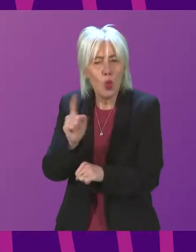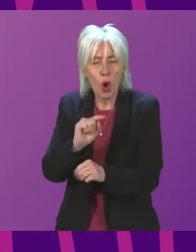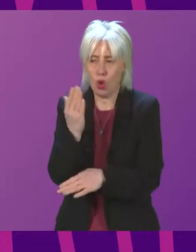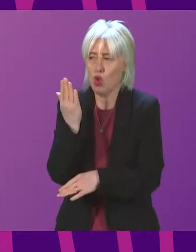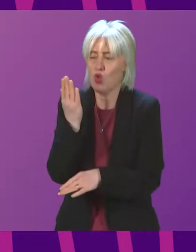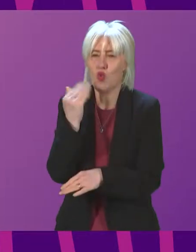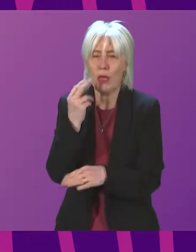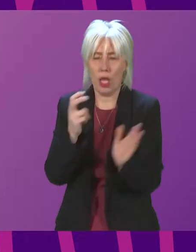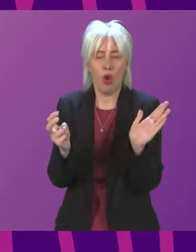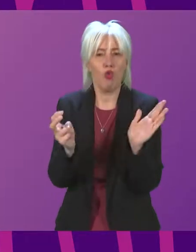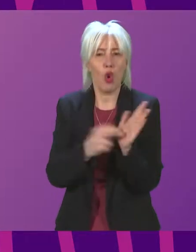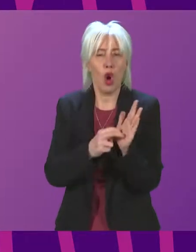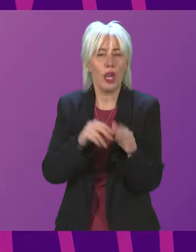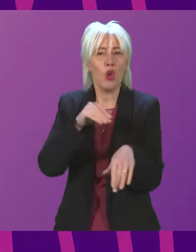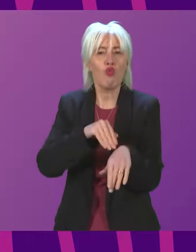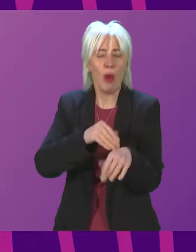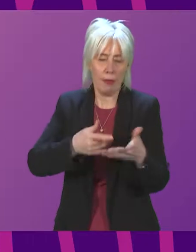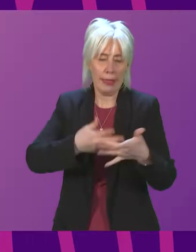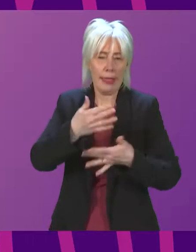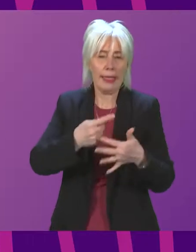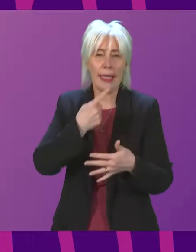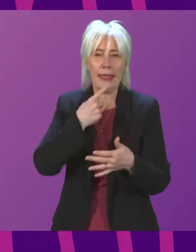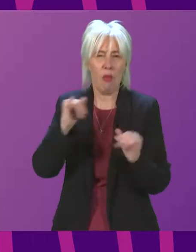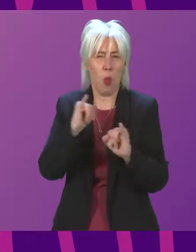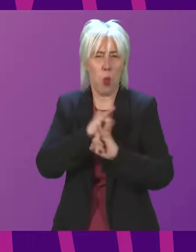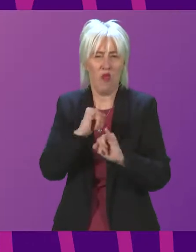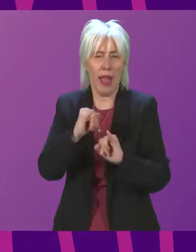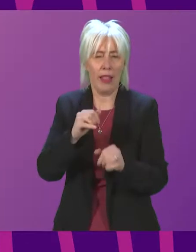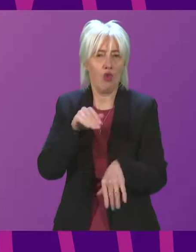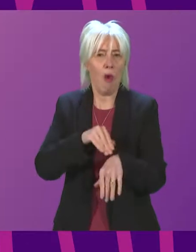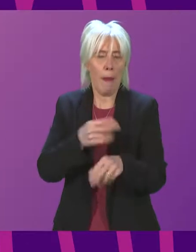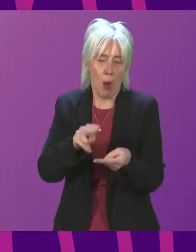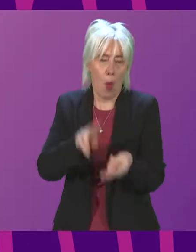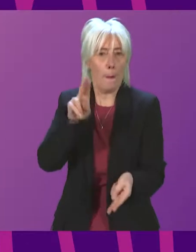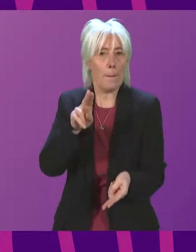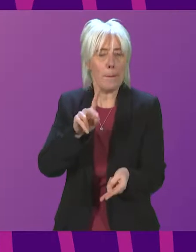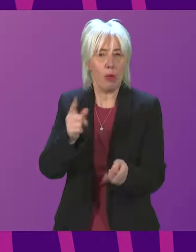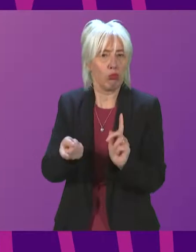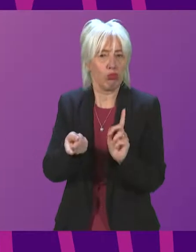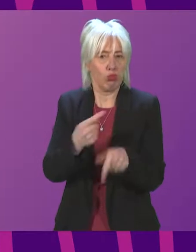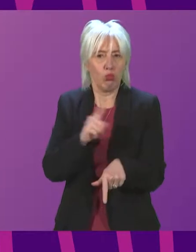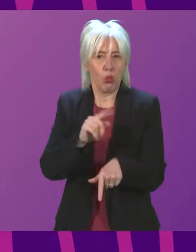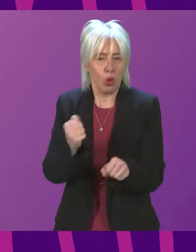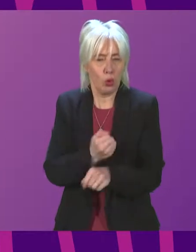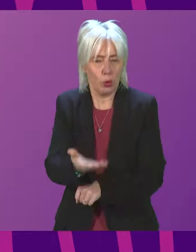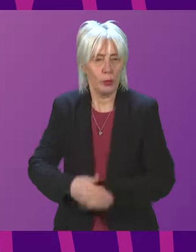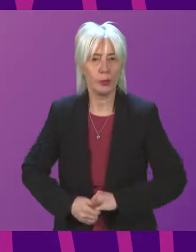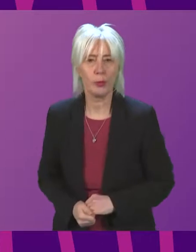recent recorded crime statistics showing a rise in violent crime? Cabinet Secretary, Keith Brown.